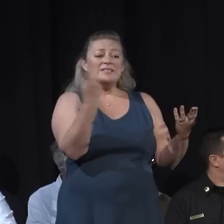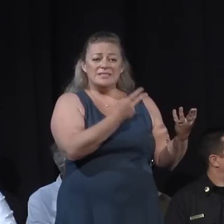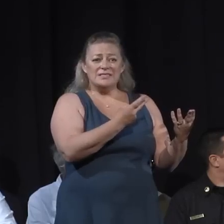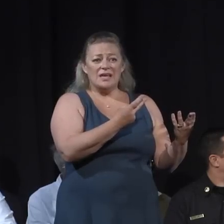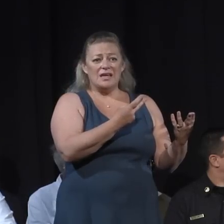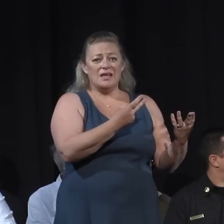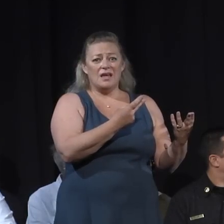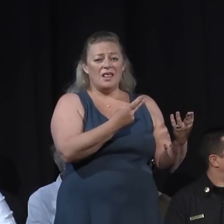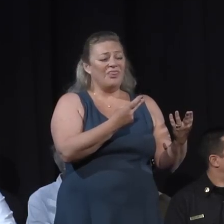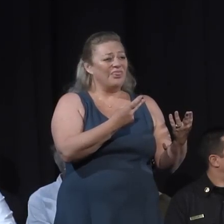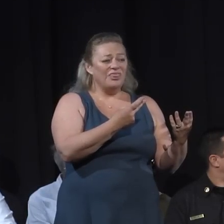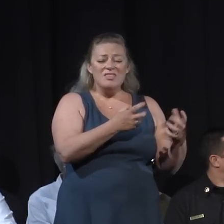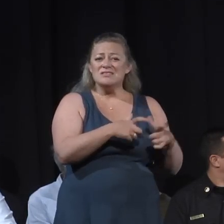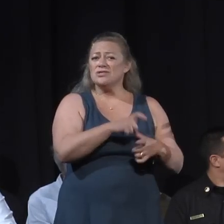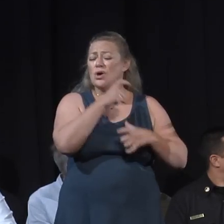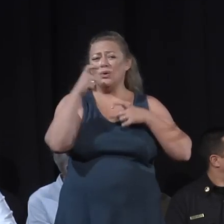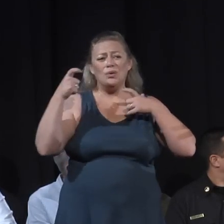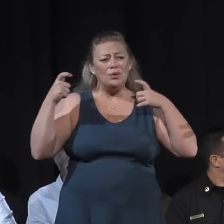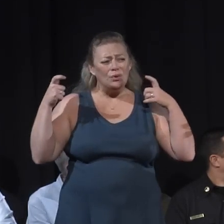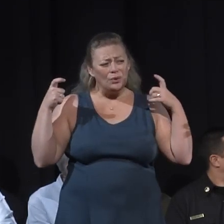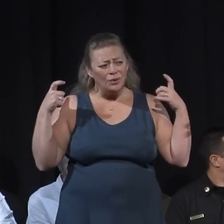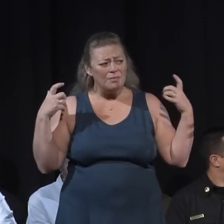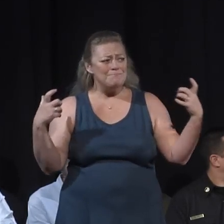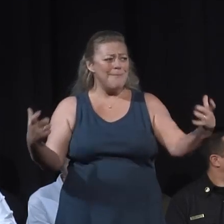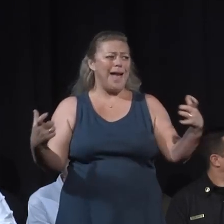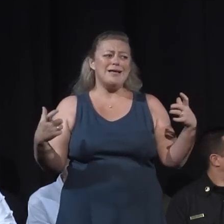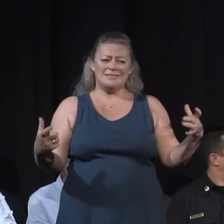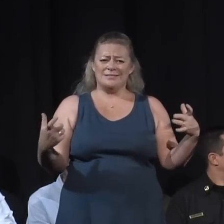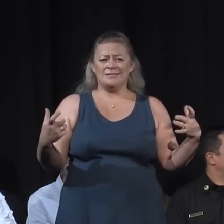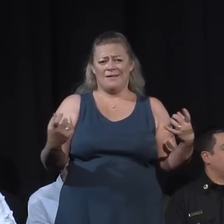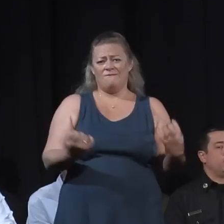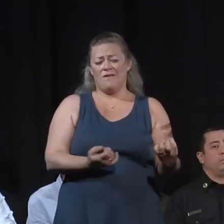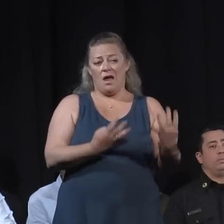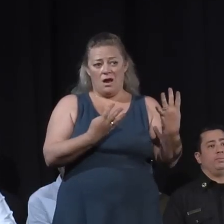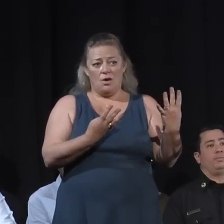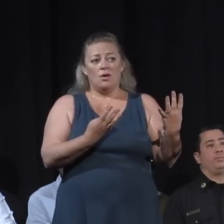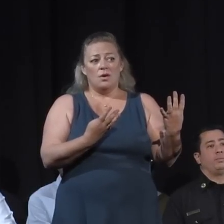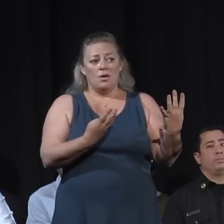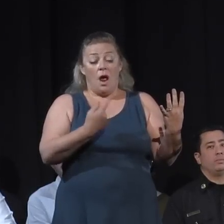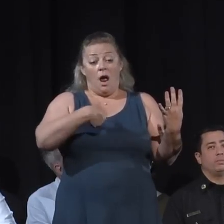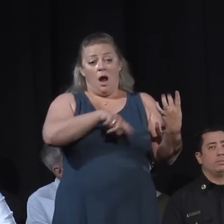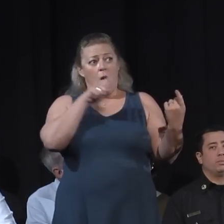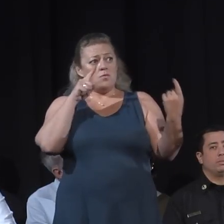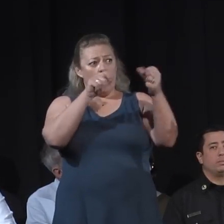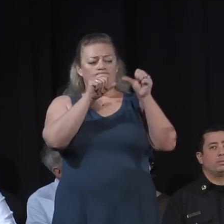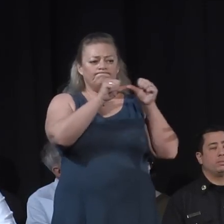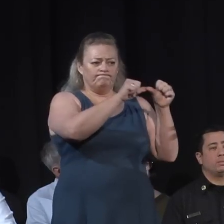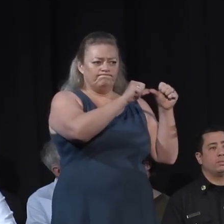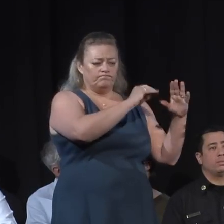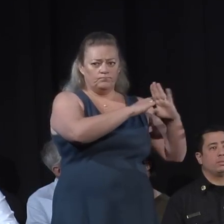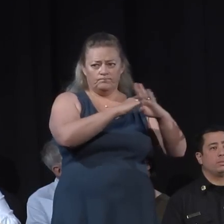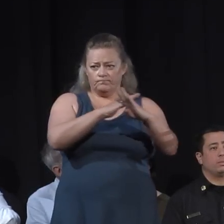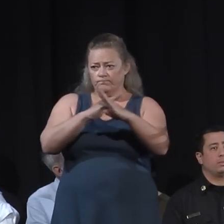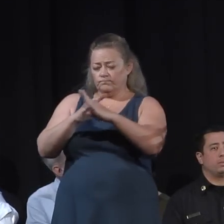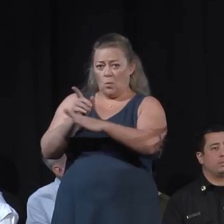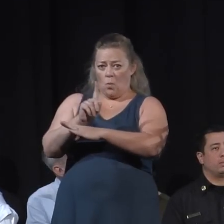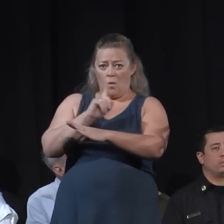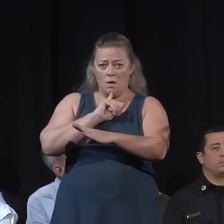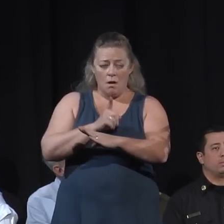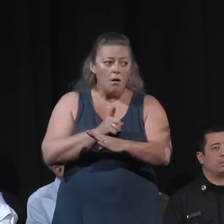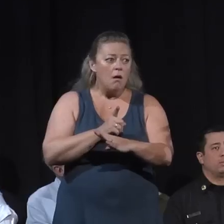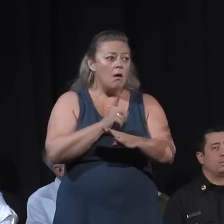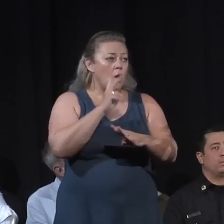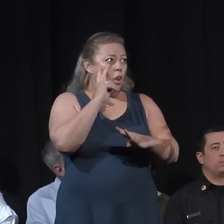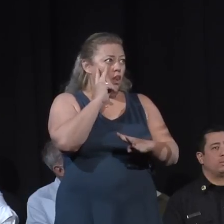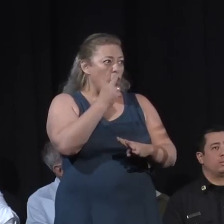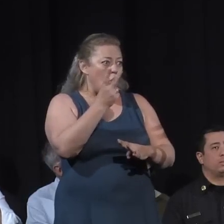massive fire. Our operations right now are to continue to hold what we have, continue with our structure protection in and around houses, and look for